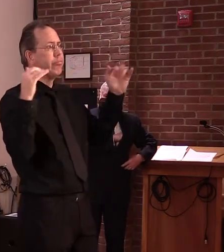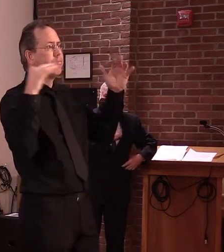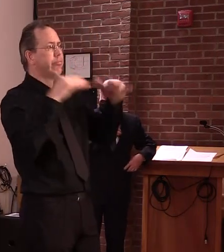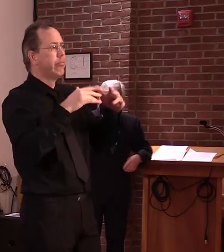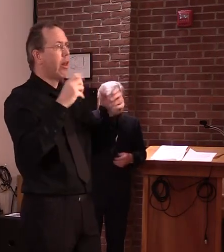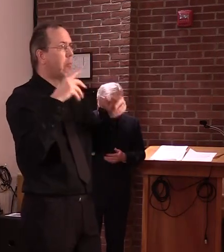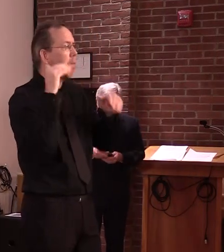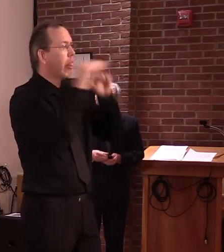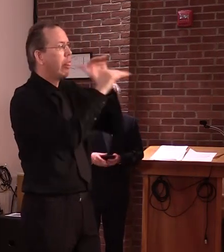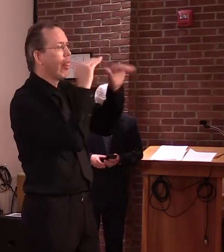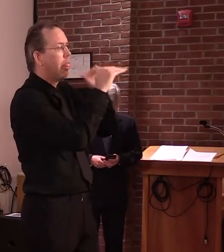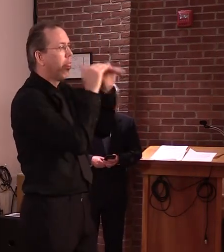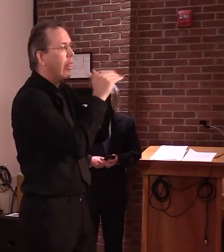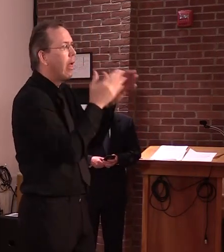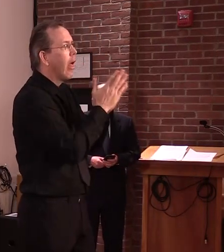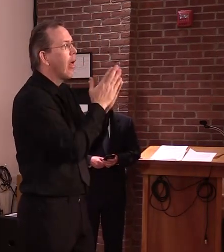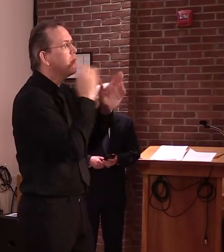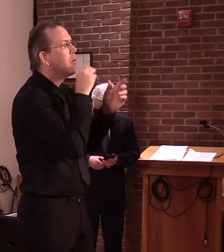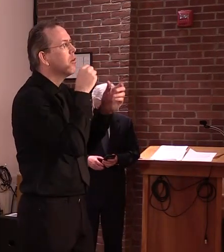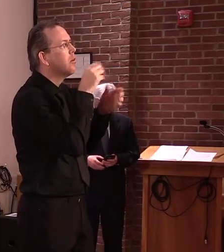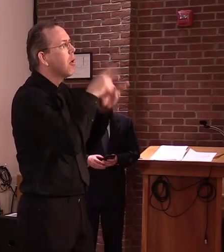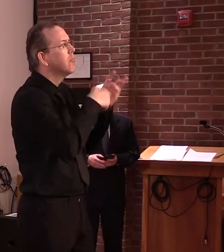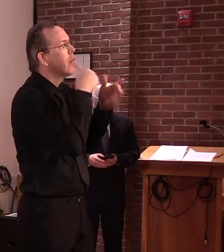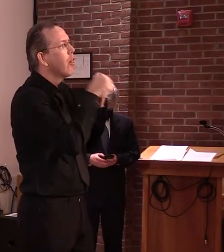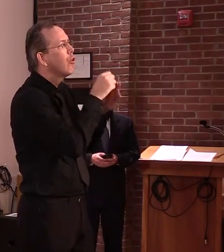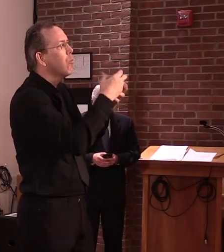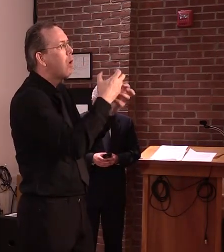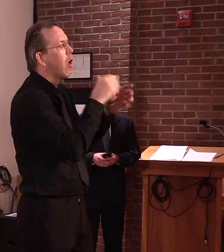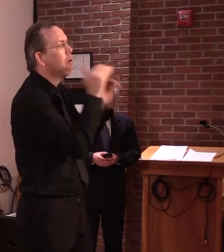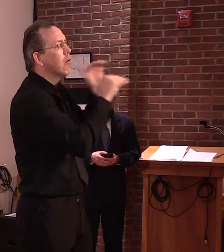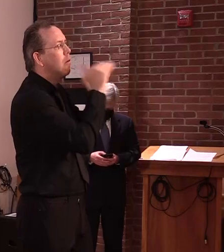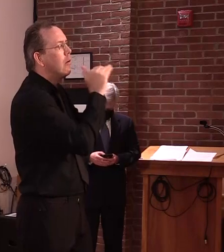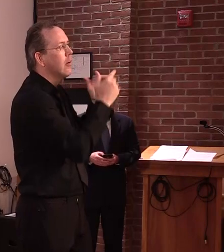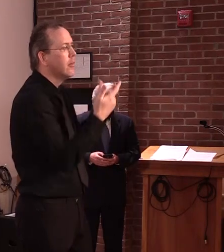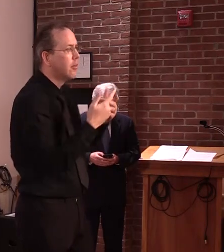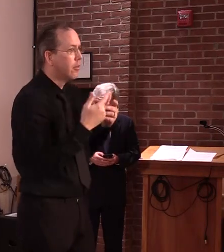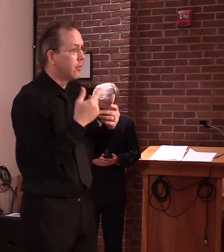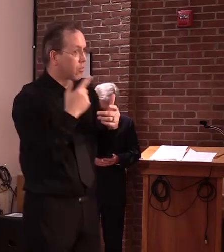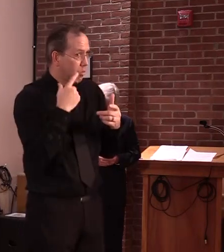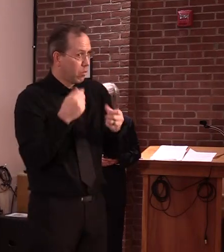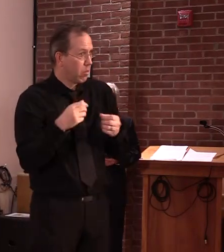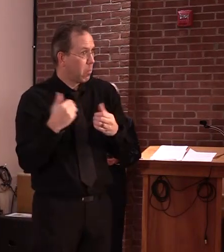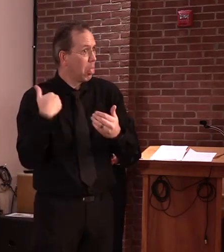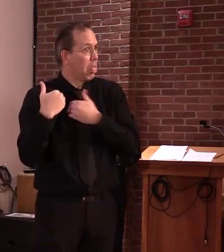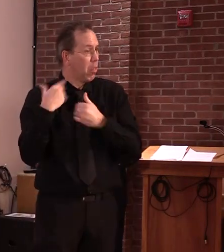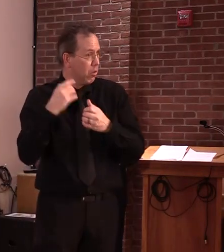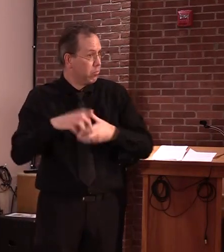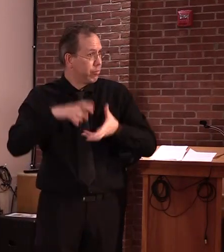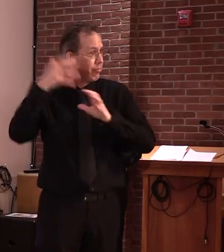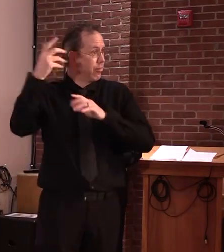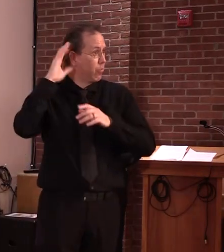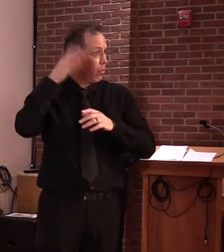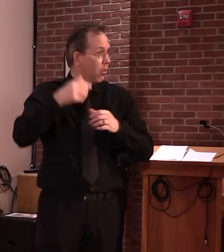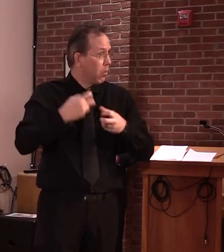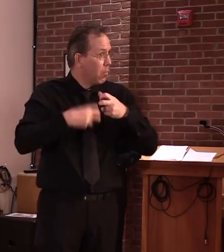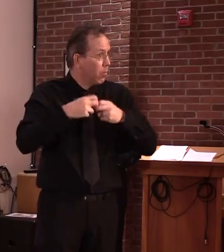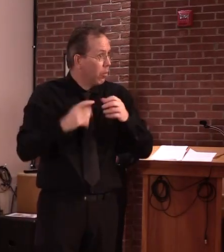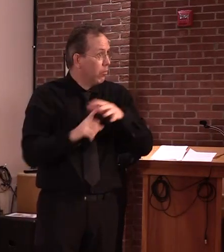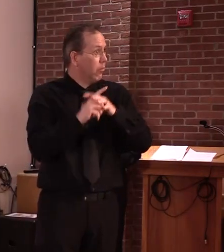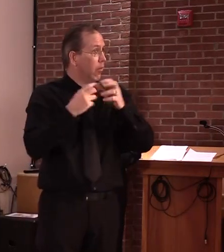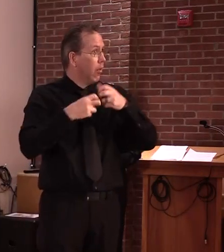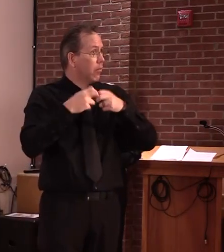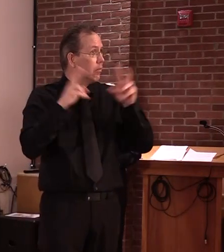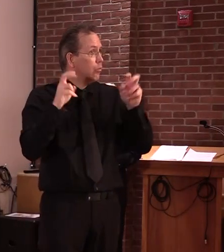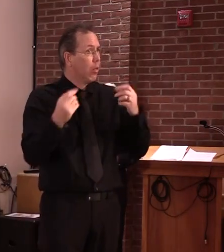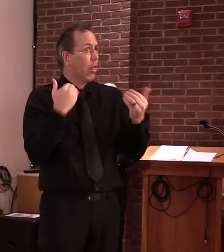because we do have a, a fairly robust system in place right now. Uh, I, I believe, again, you should probably ask him, but I, I believe his concern